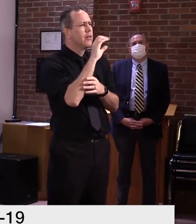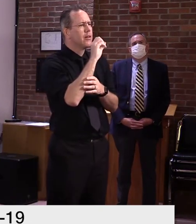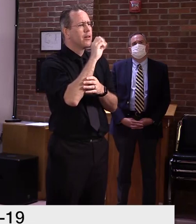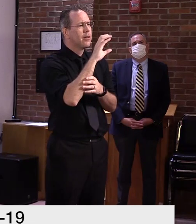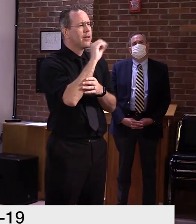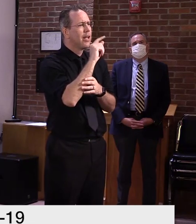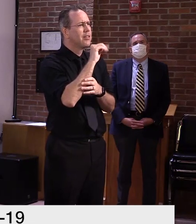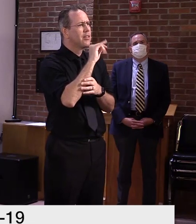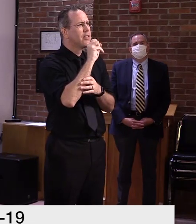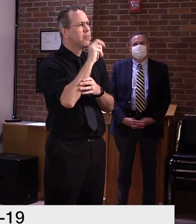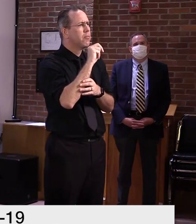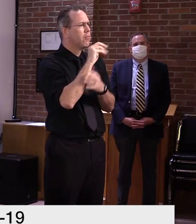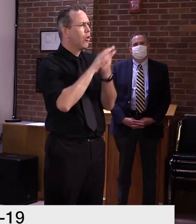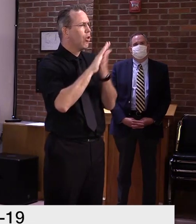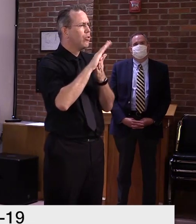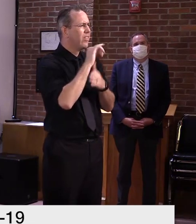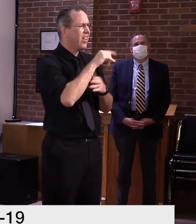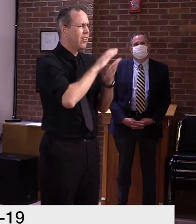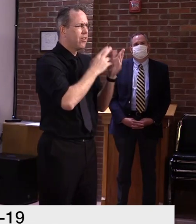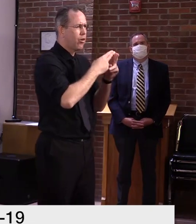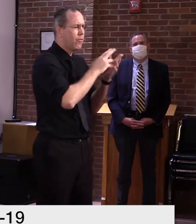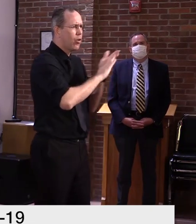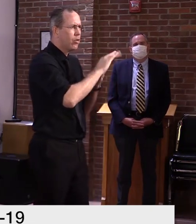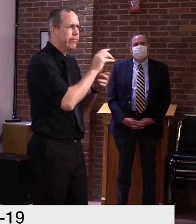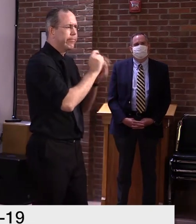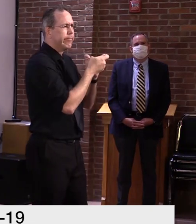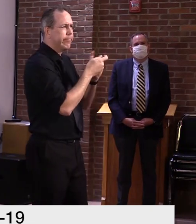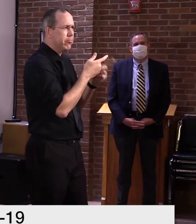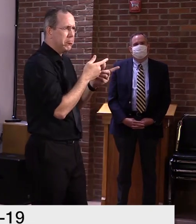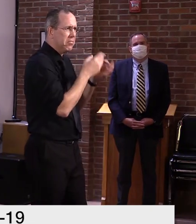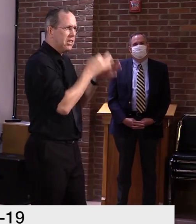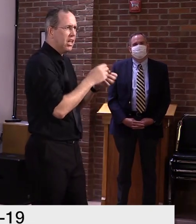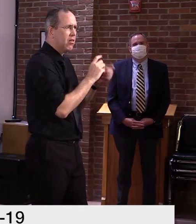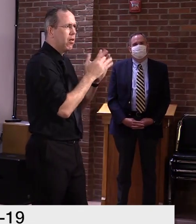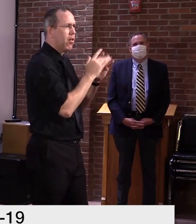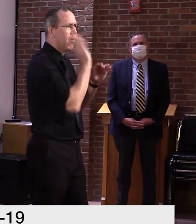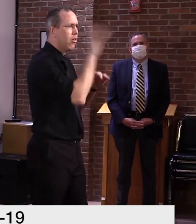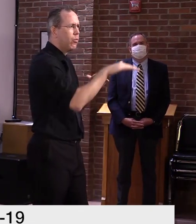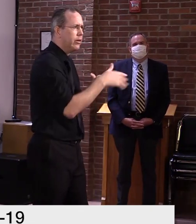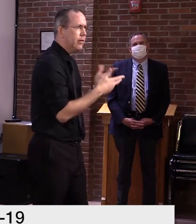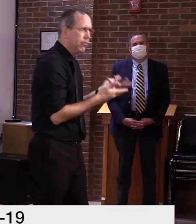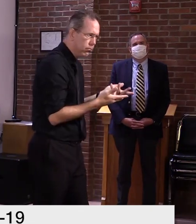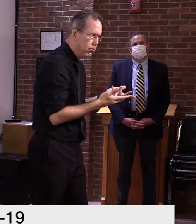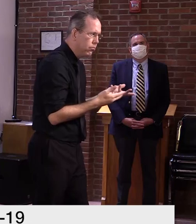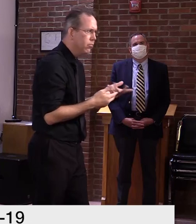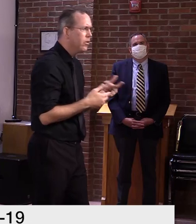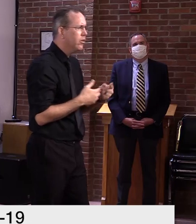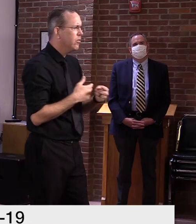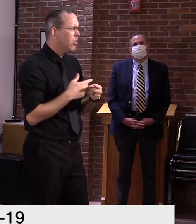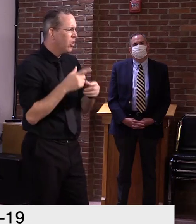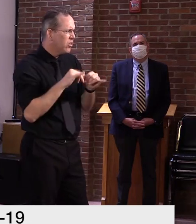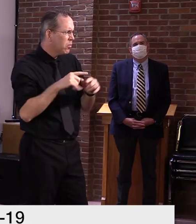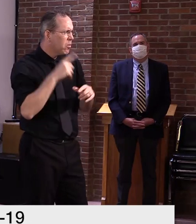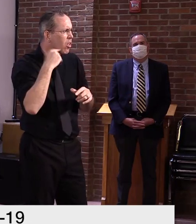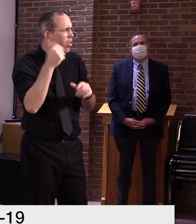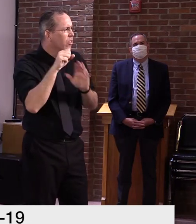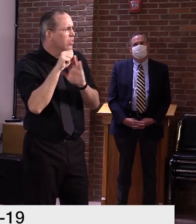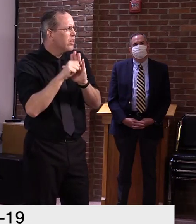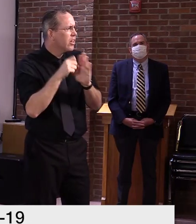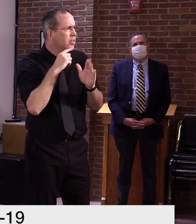theories of spread among youngsters. Um, and it just seems like the, the state has some